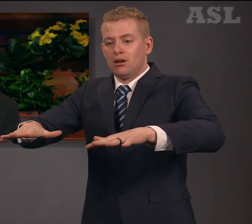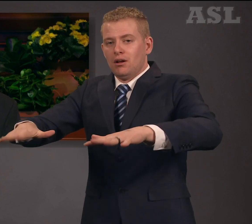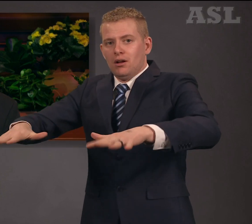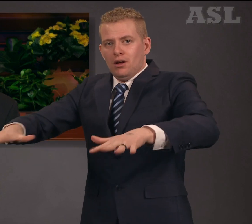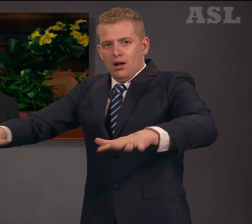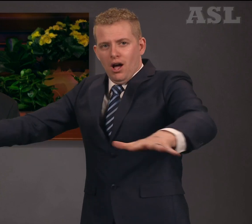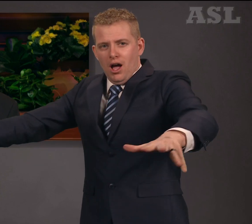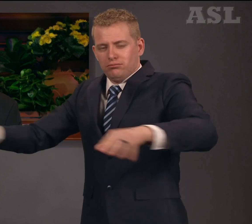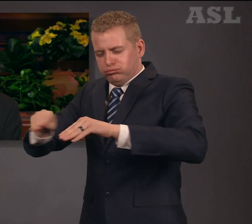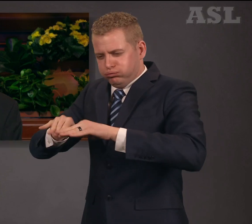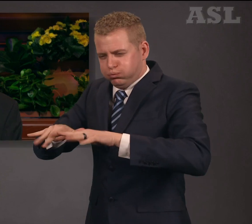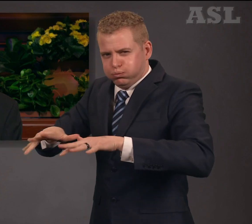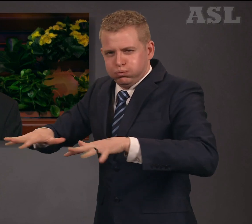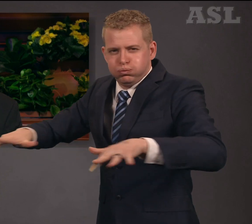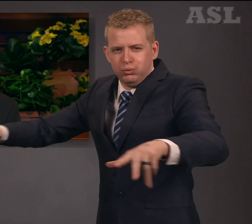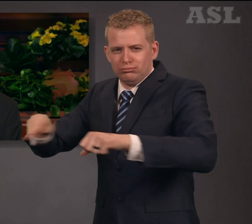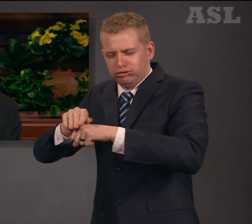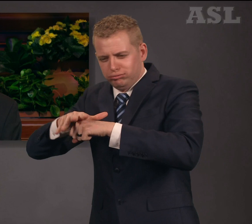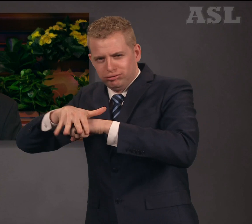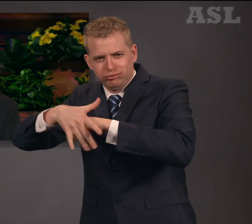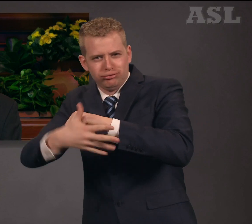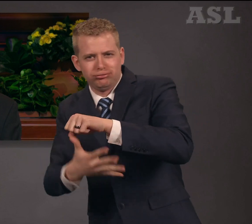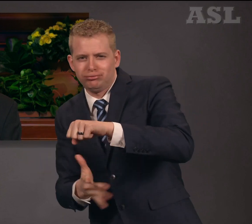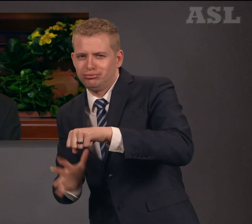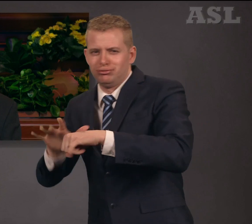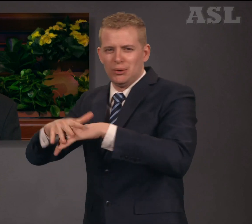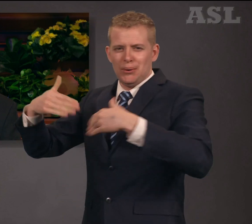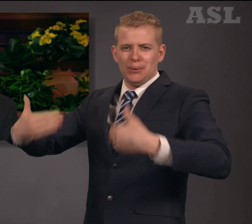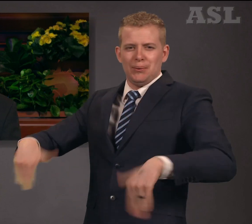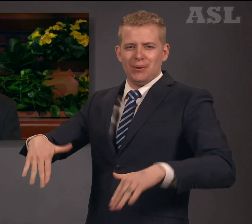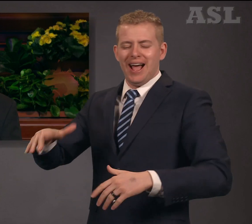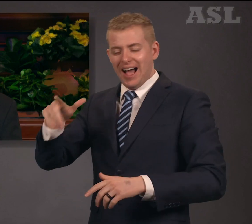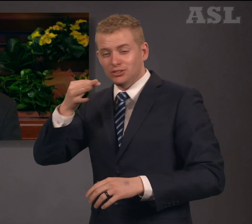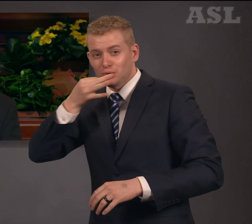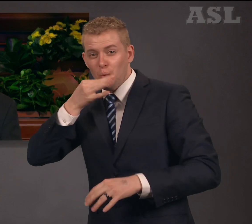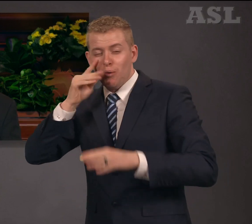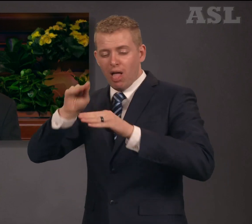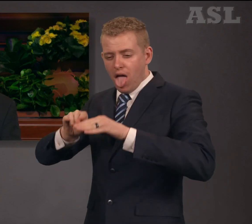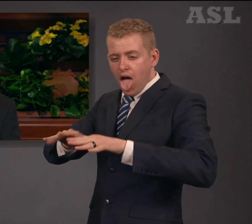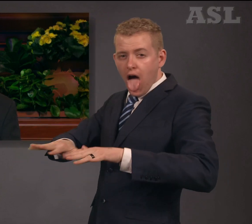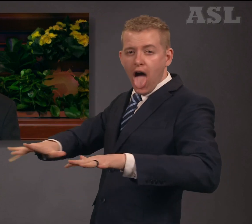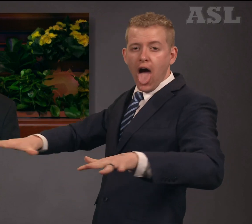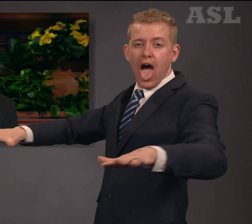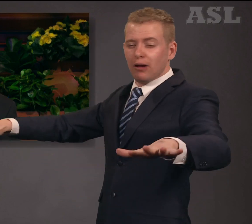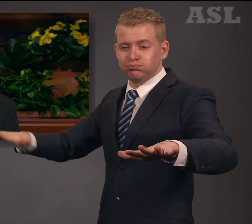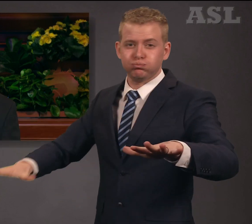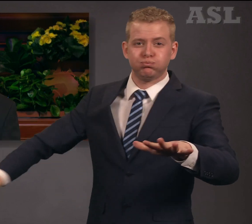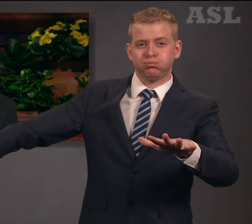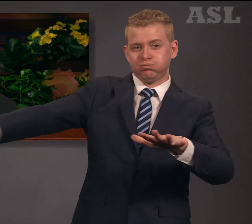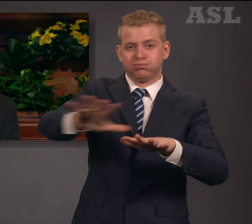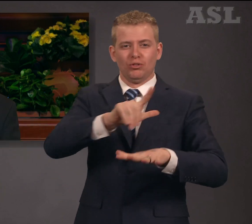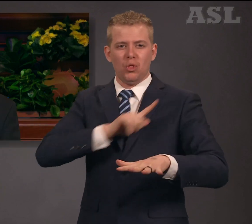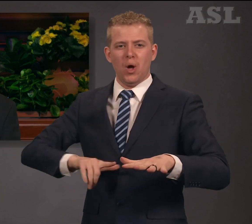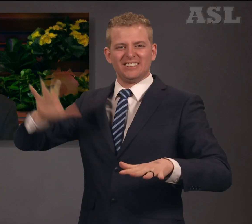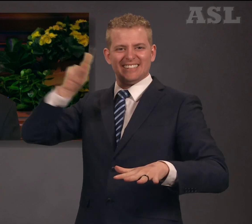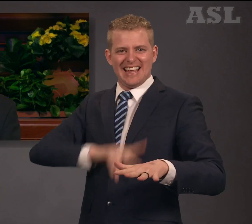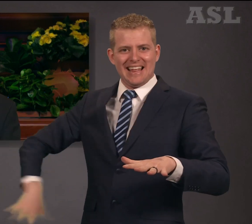It will spread and grow over time. And the Lord's kingdom on earth will be prepared